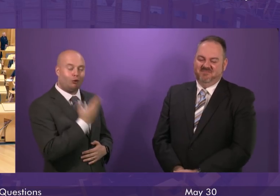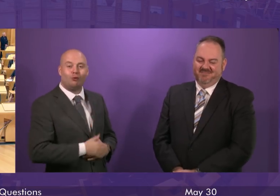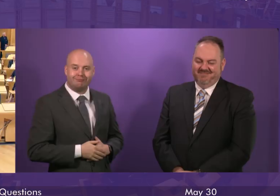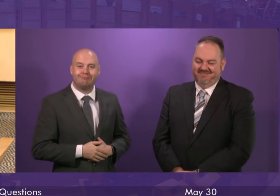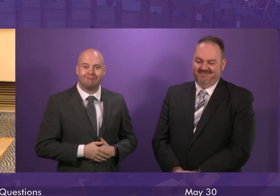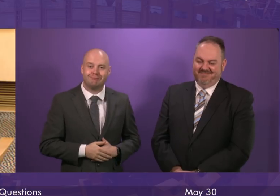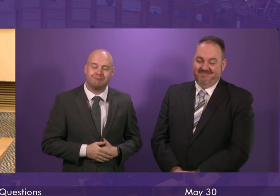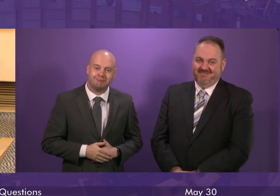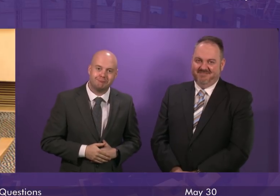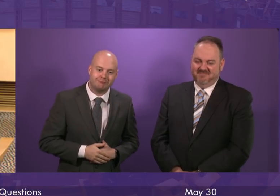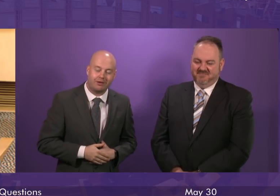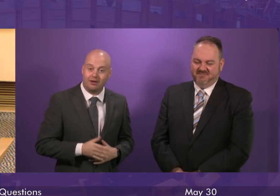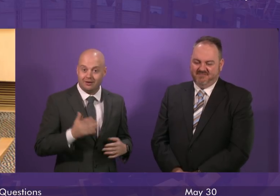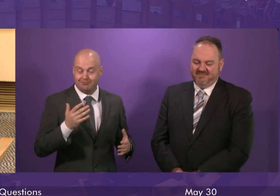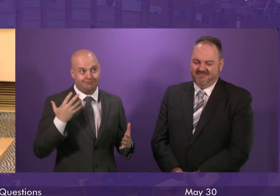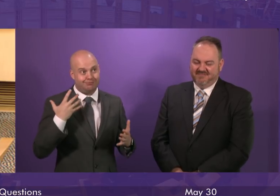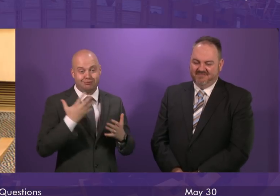in our best ever